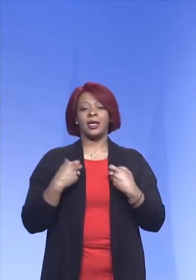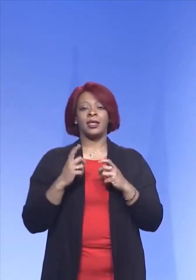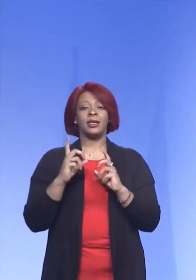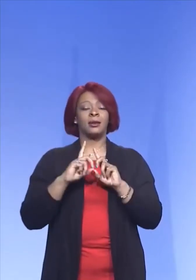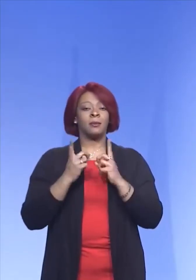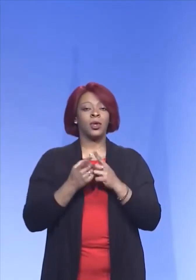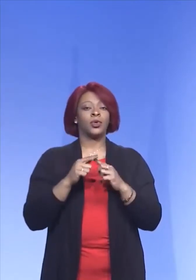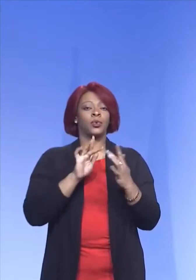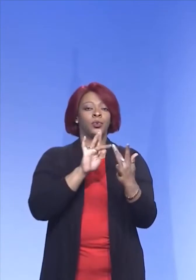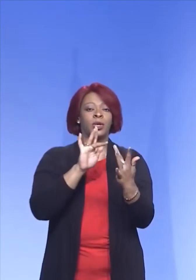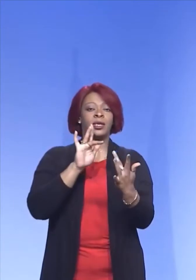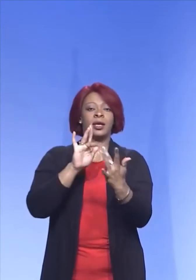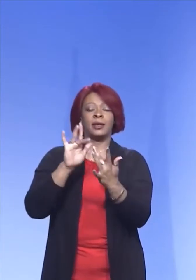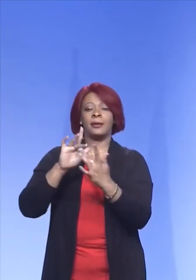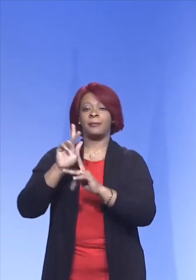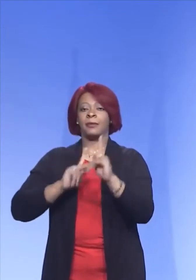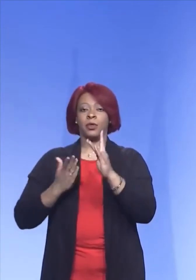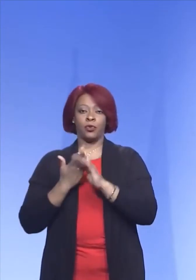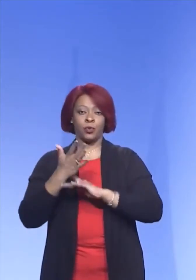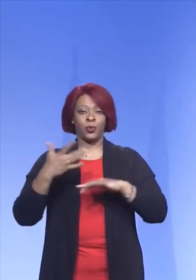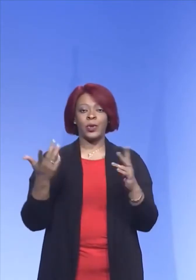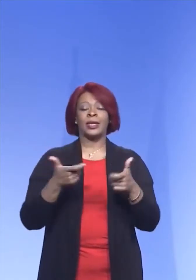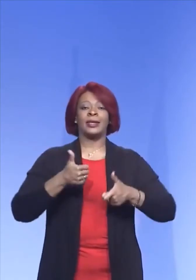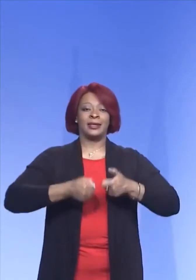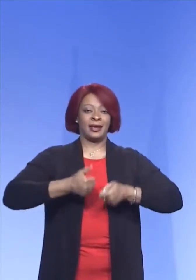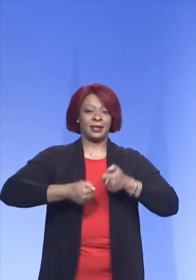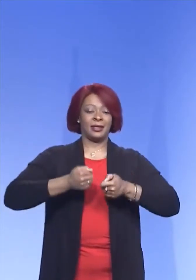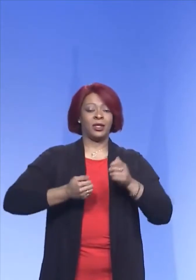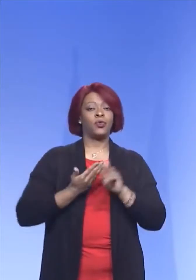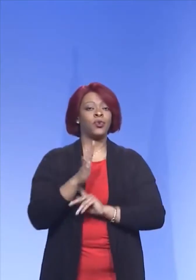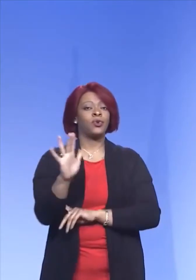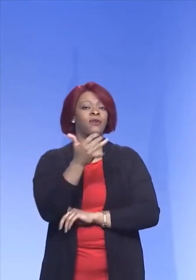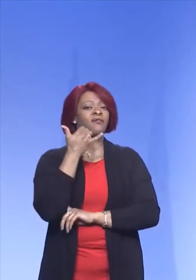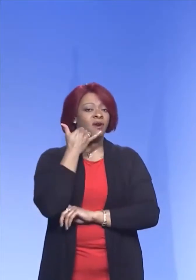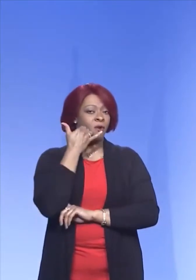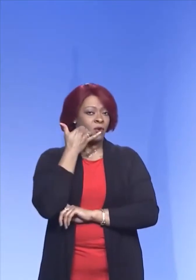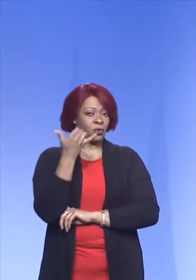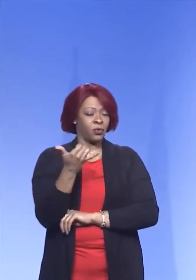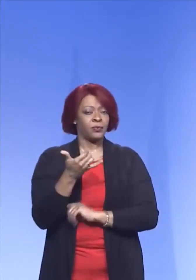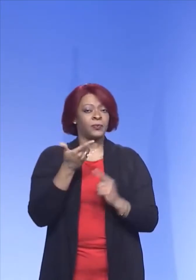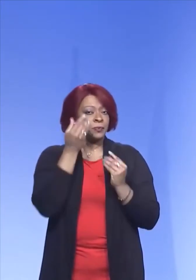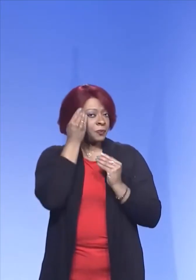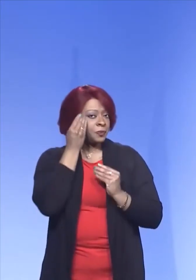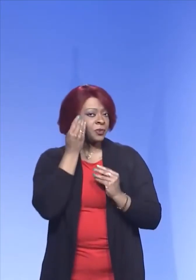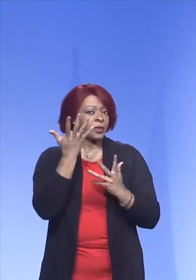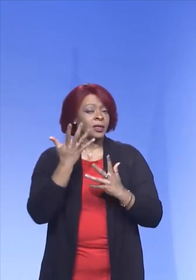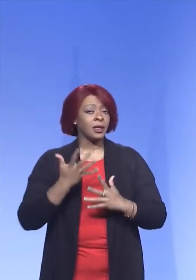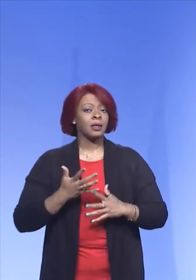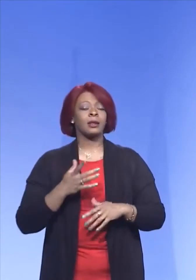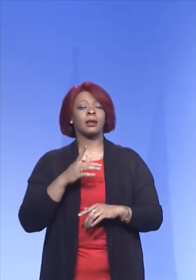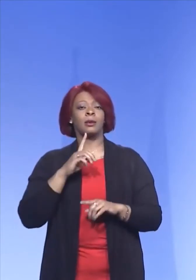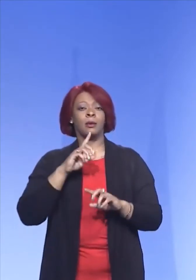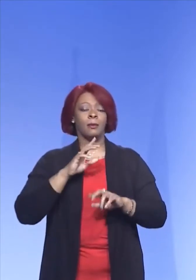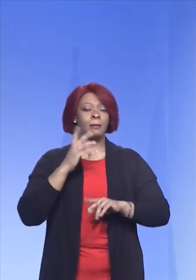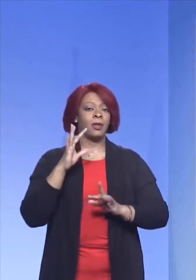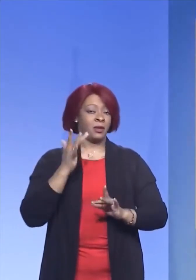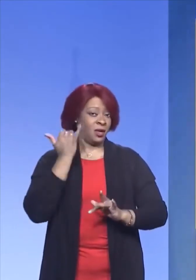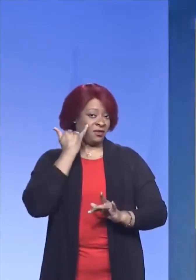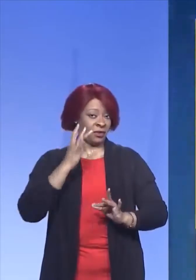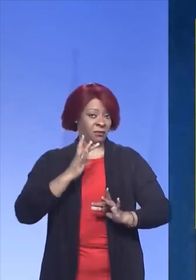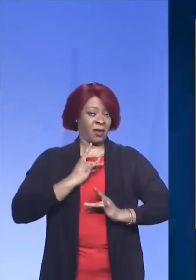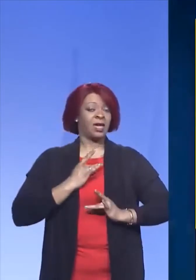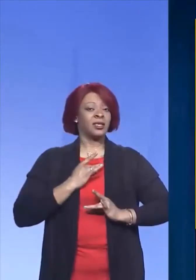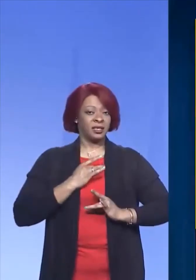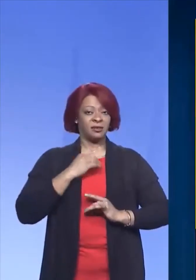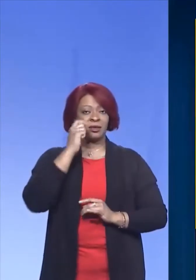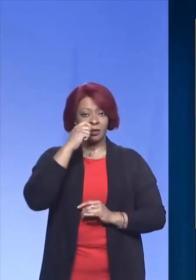reach out to people by text, through their telephones, to let them know of a positive test result. I believe